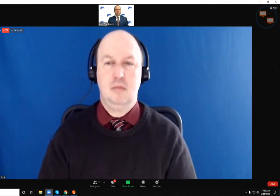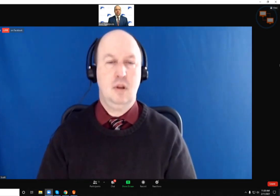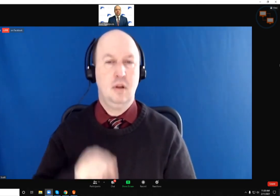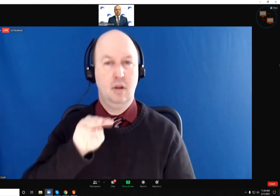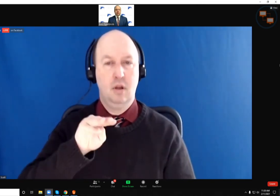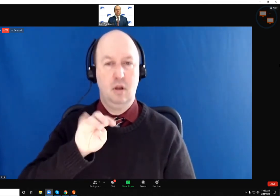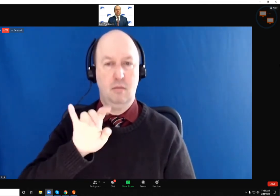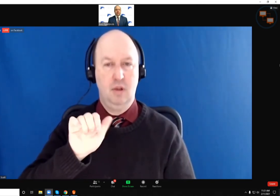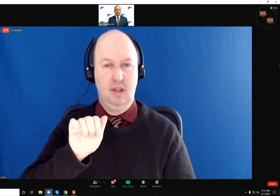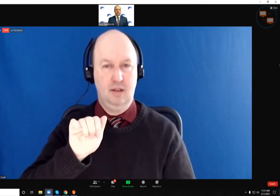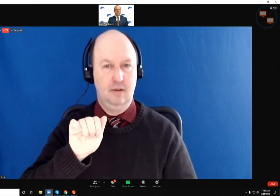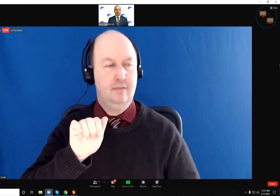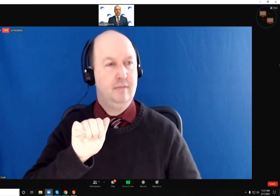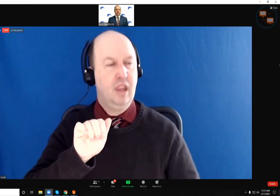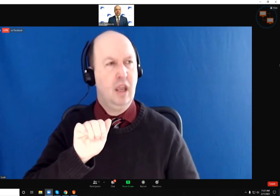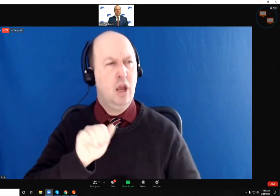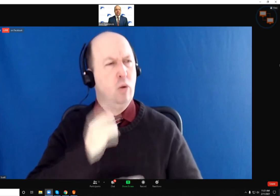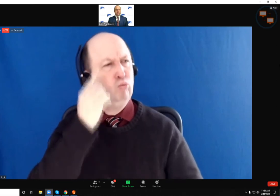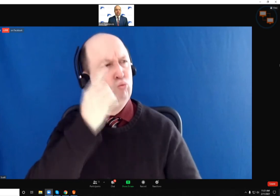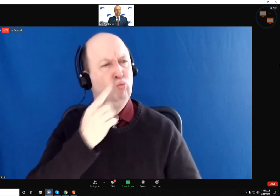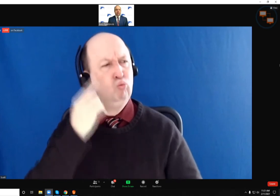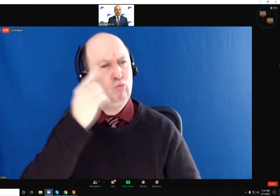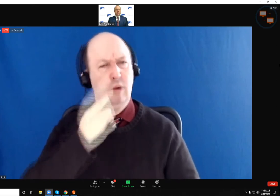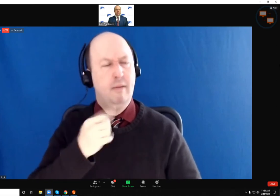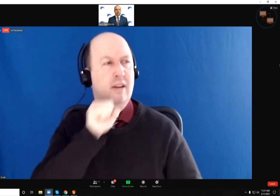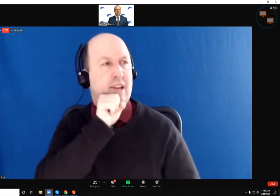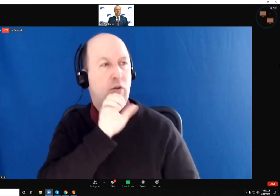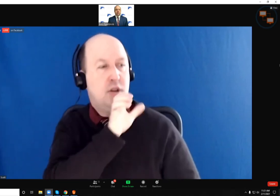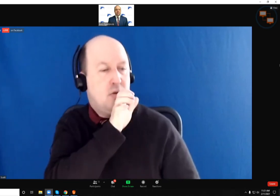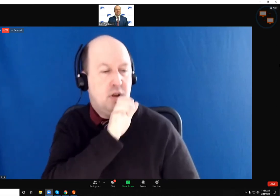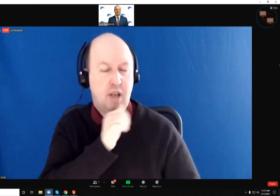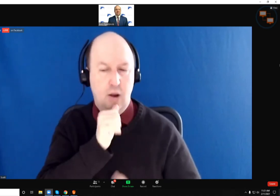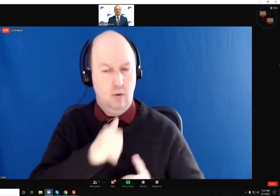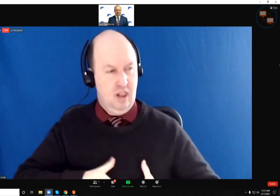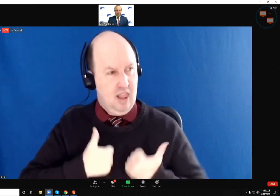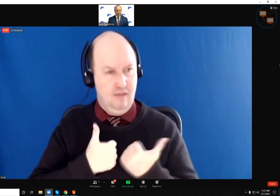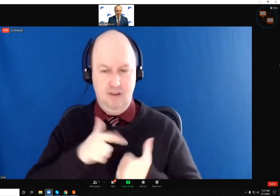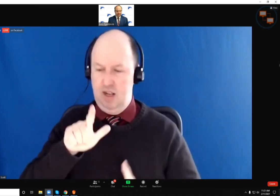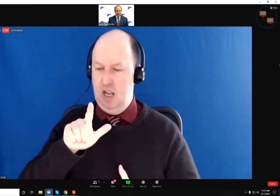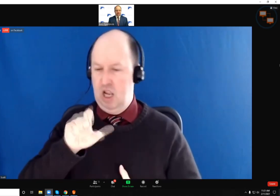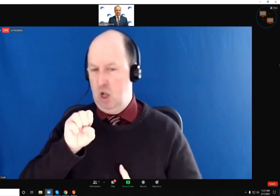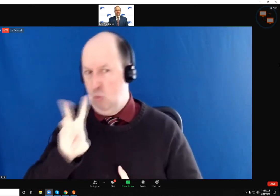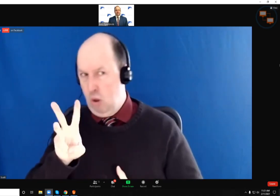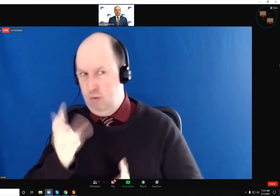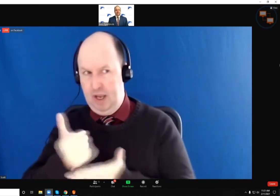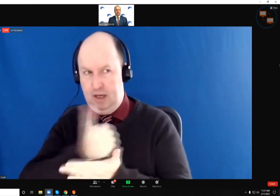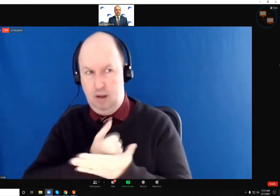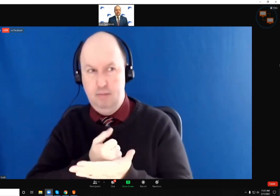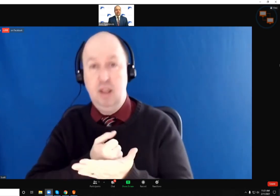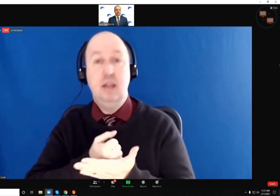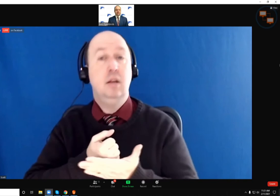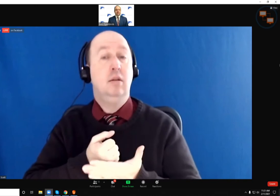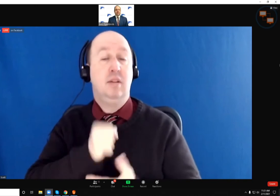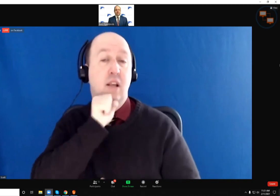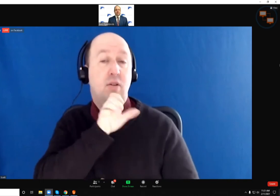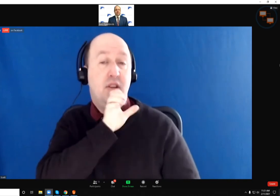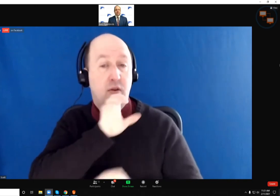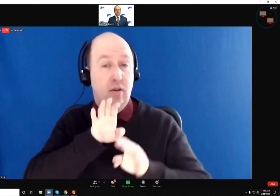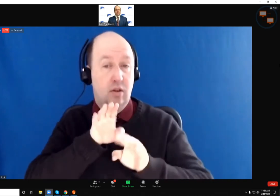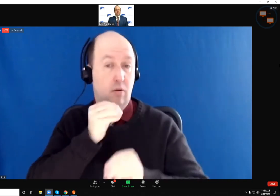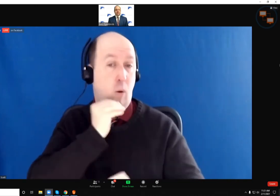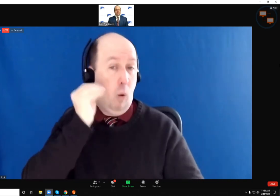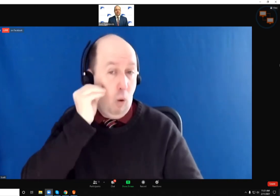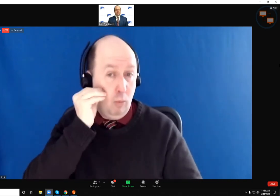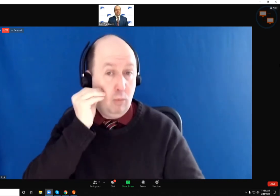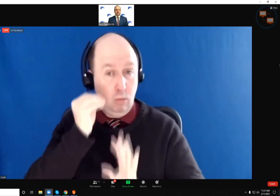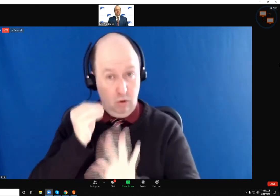Yeah. What about our seniors who don't live in, like, low-income senior housing, but live in regular senior housing? Are we going